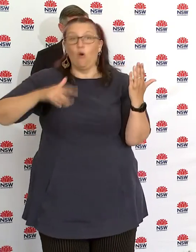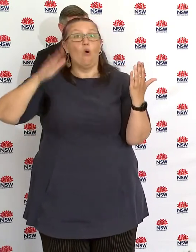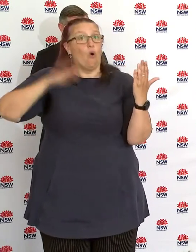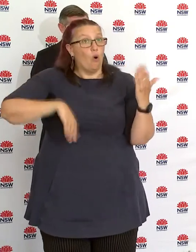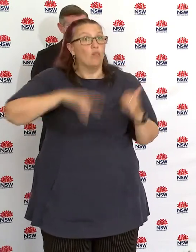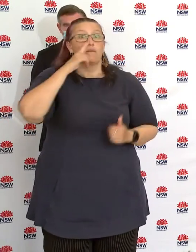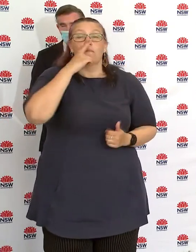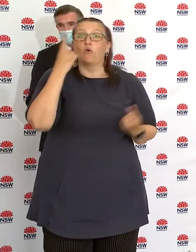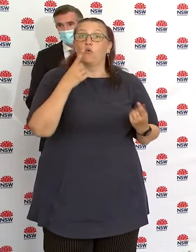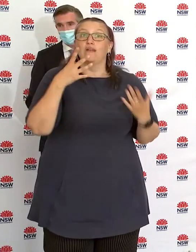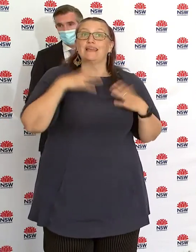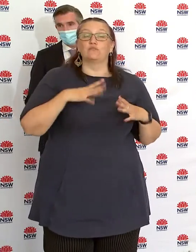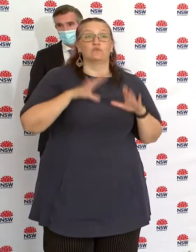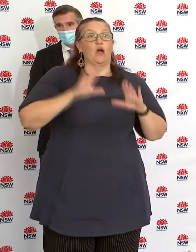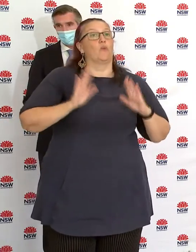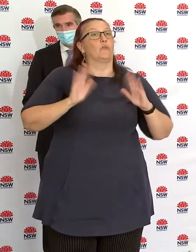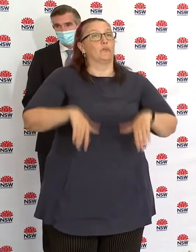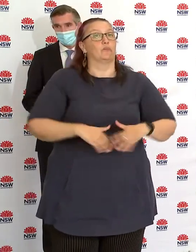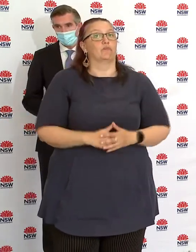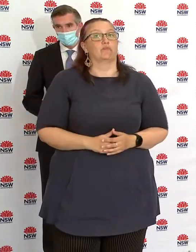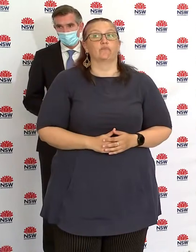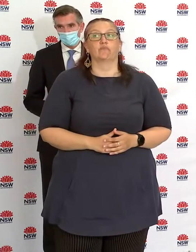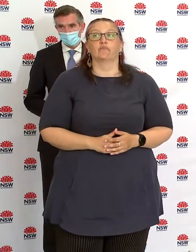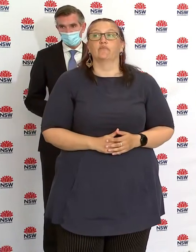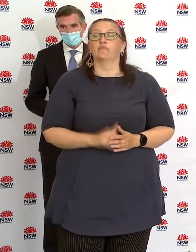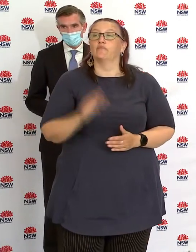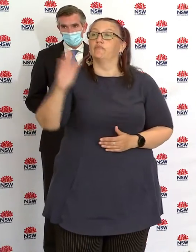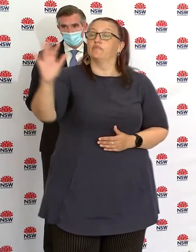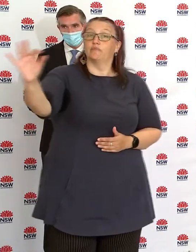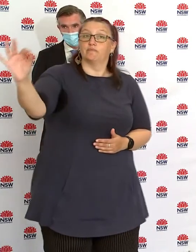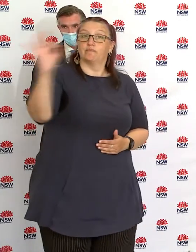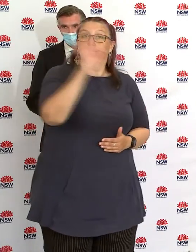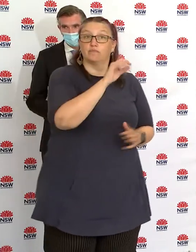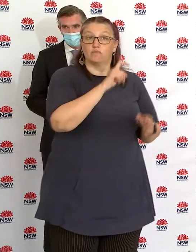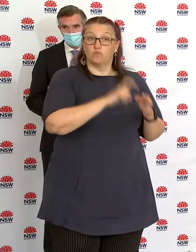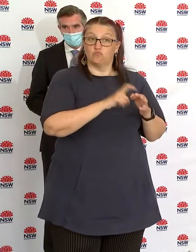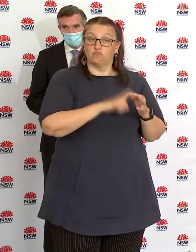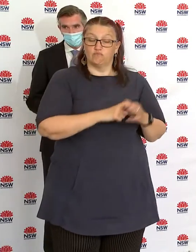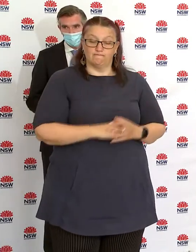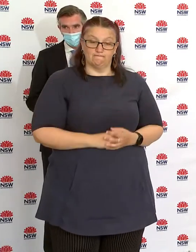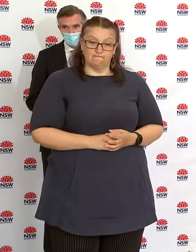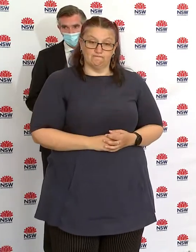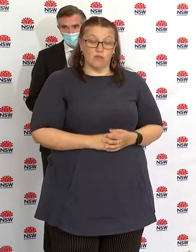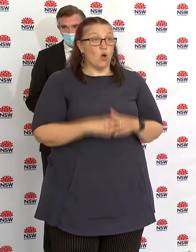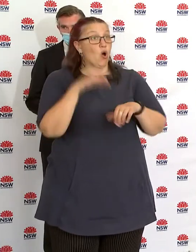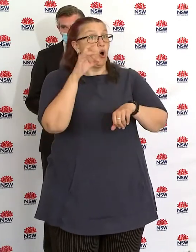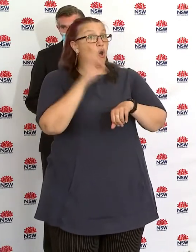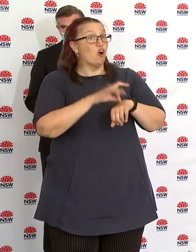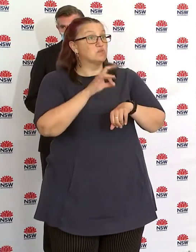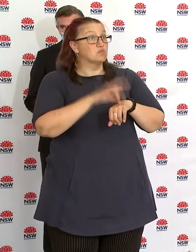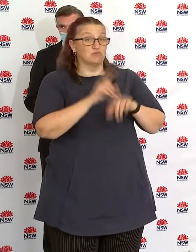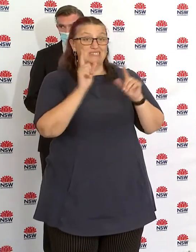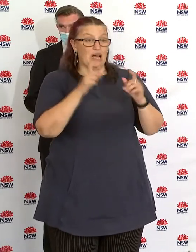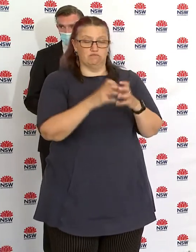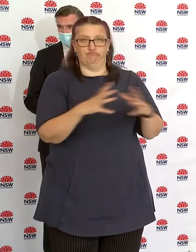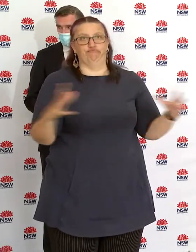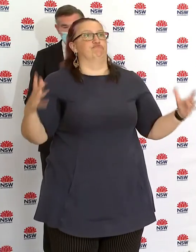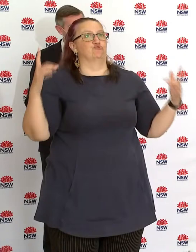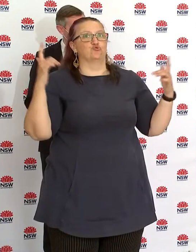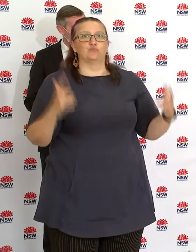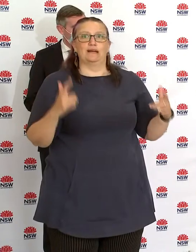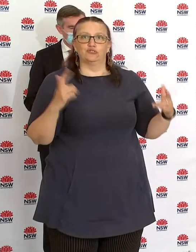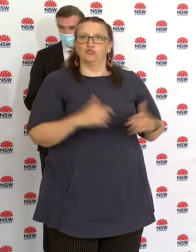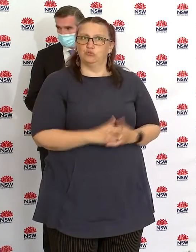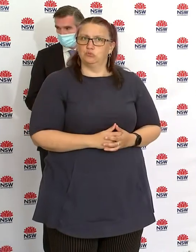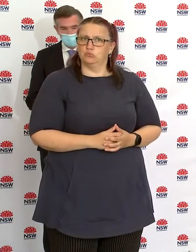Are you sharing signs now, Premier, that our hospitals are beginning to be overwhelmed? There was a situation at RPA last night, a COVID-positive